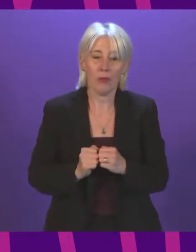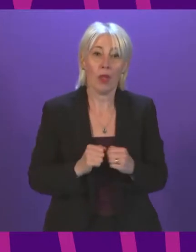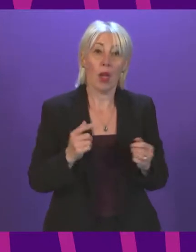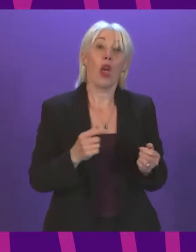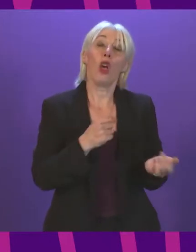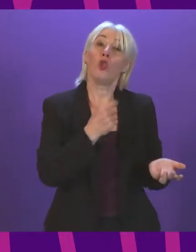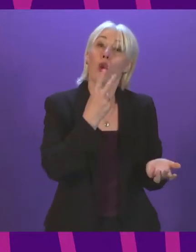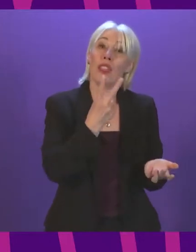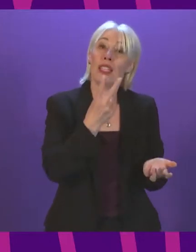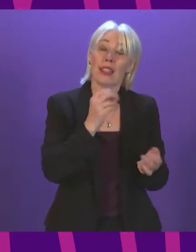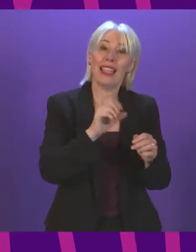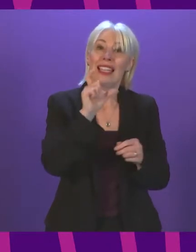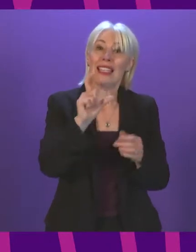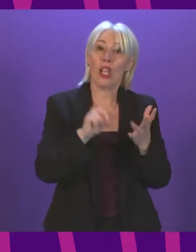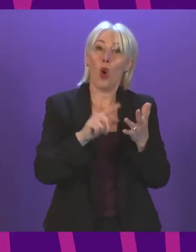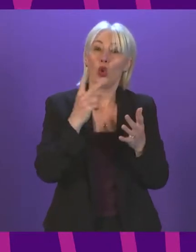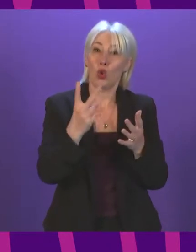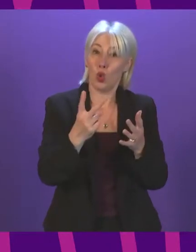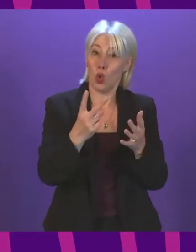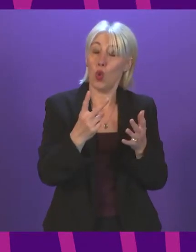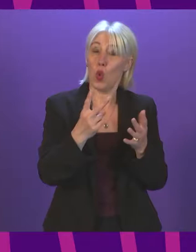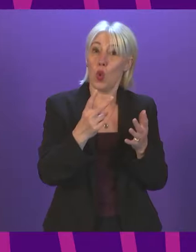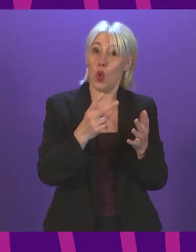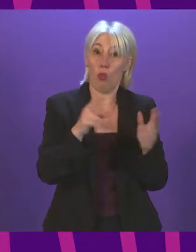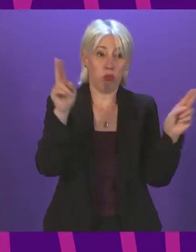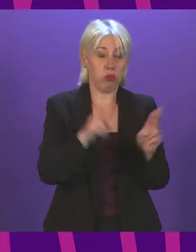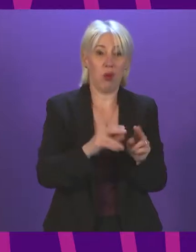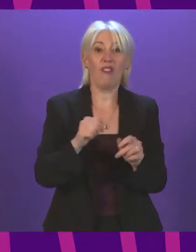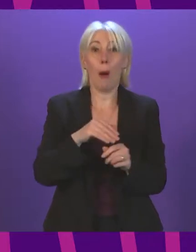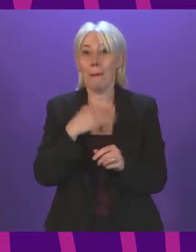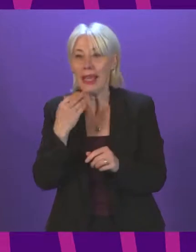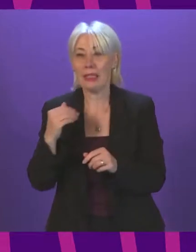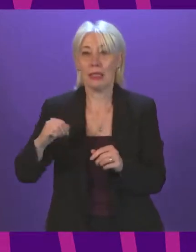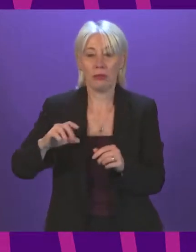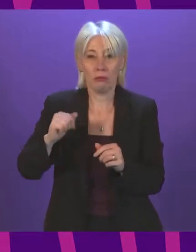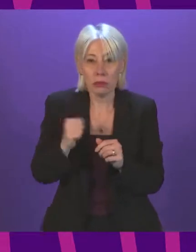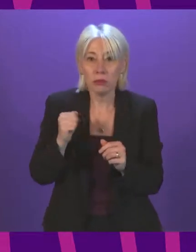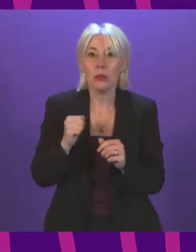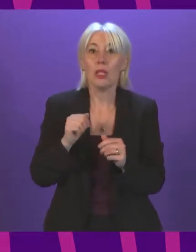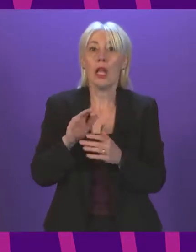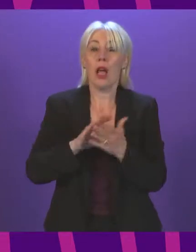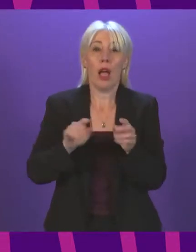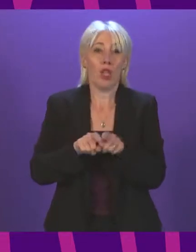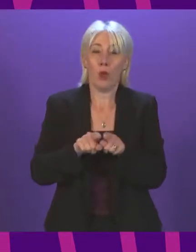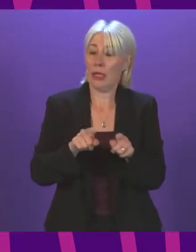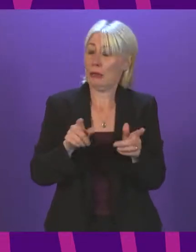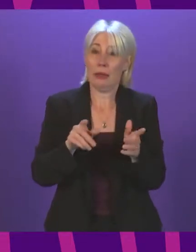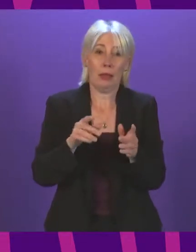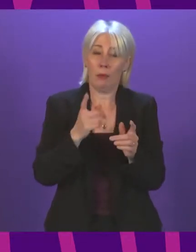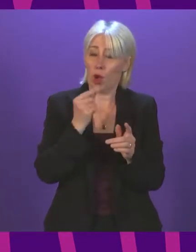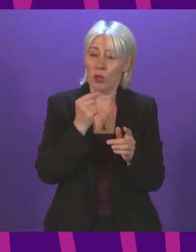for the humane slaughter of pigs and the suspension of the Chinese licence due to COVID, Scottish pig producers are facing the perfect storm. QPL